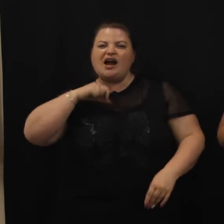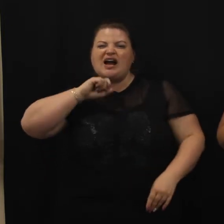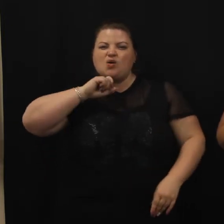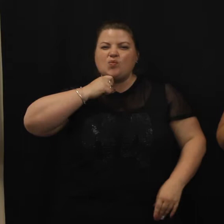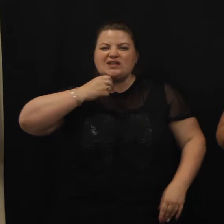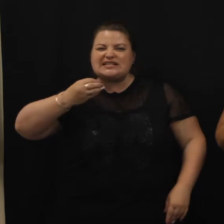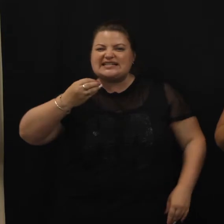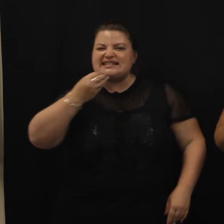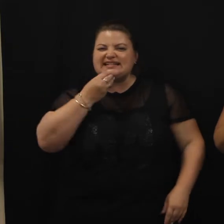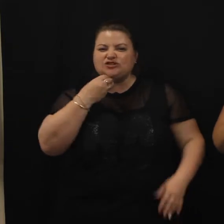toast.